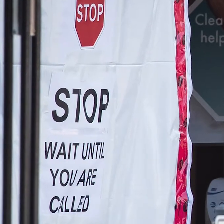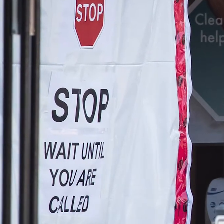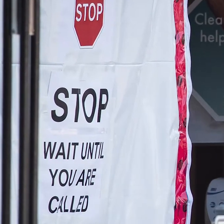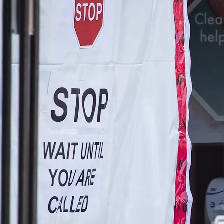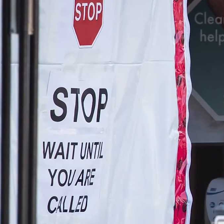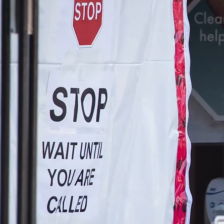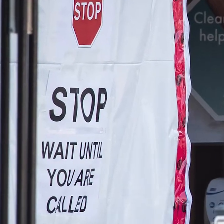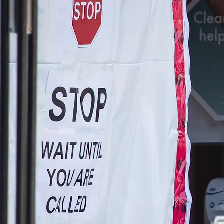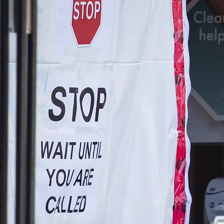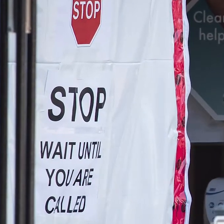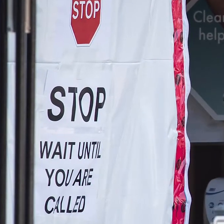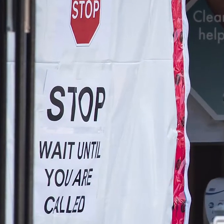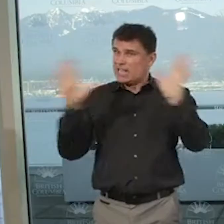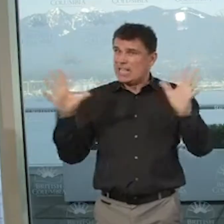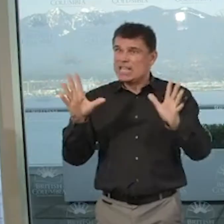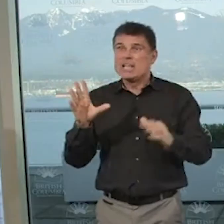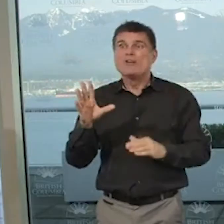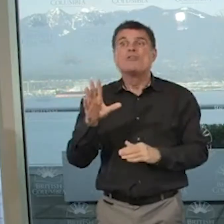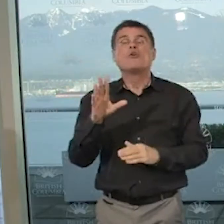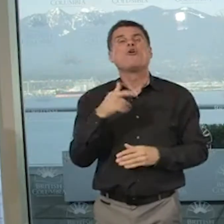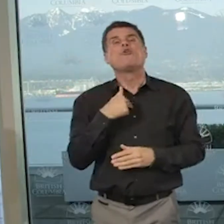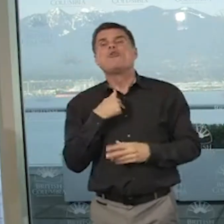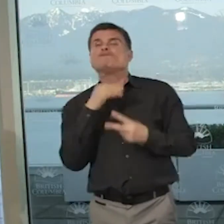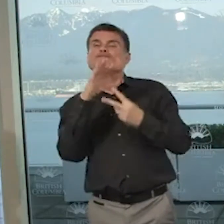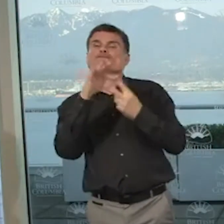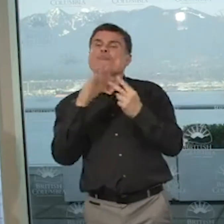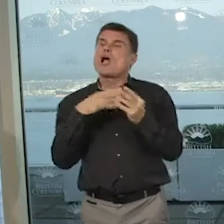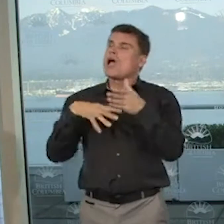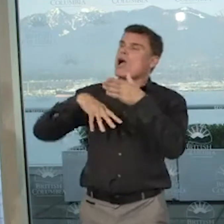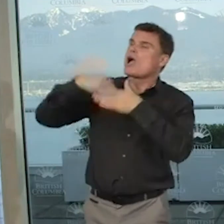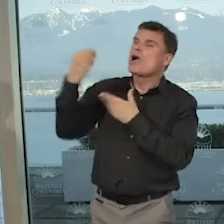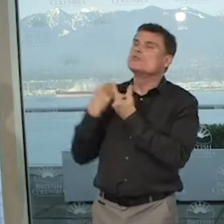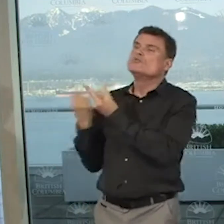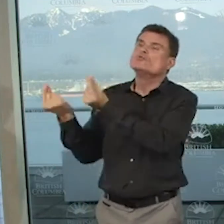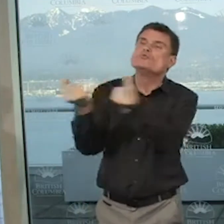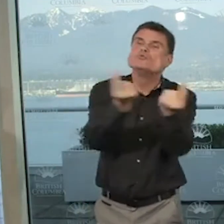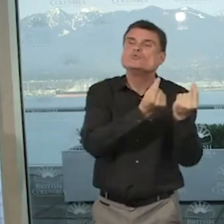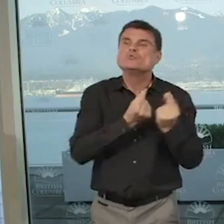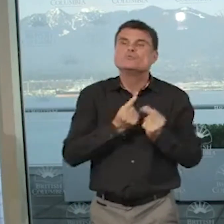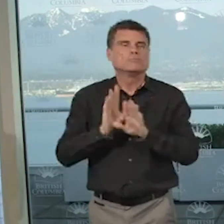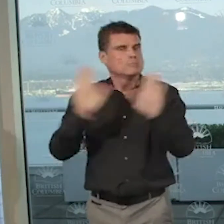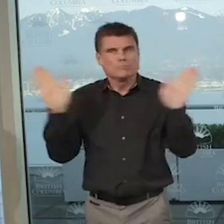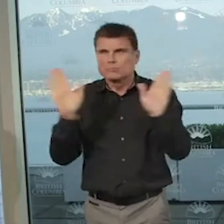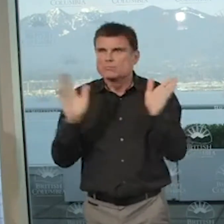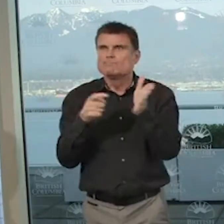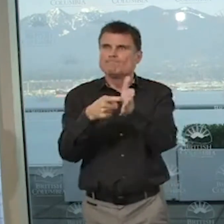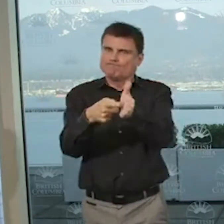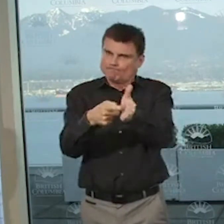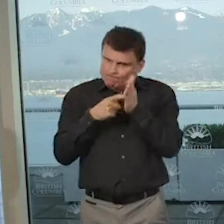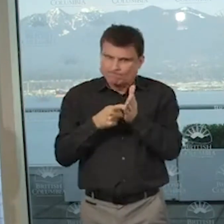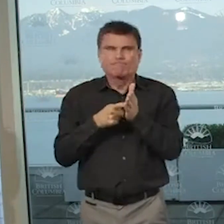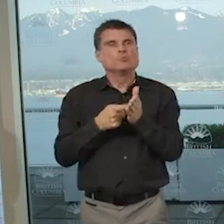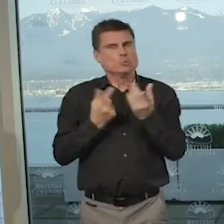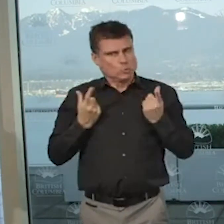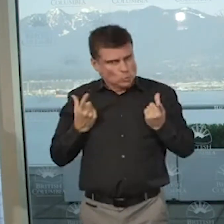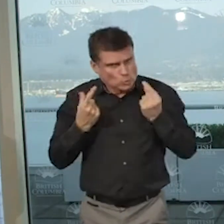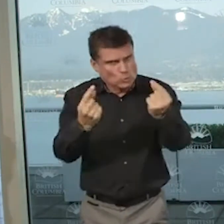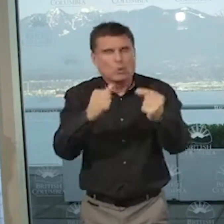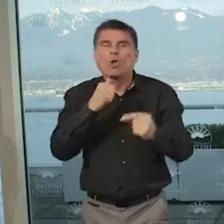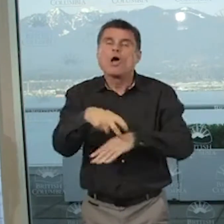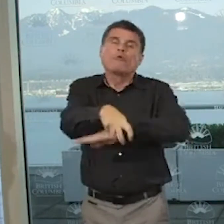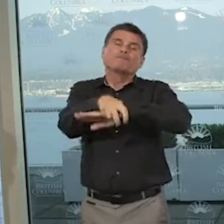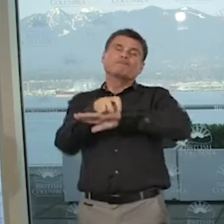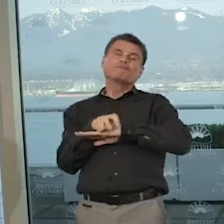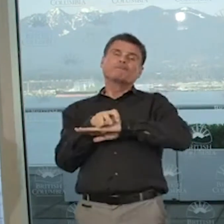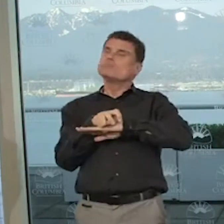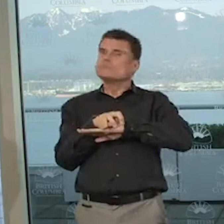very clear that everybody needs to take these actions now, and this is what's going to protect us for the